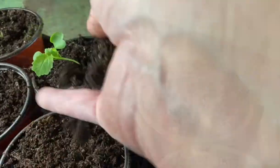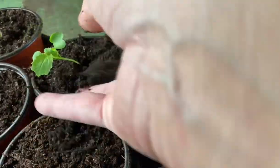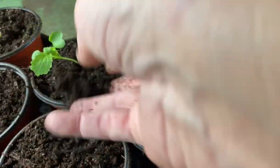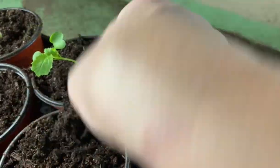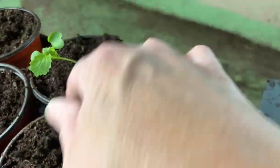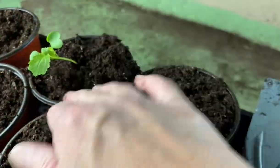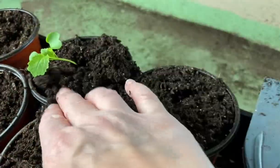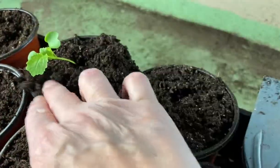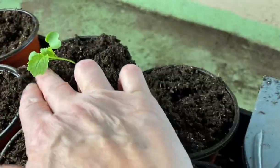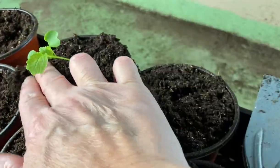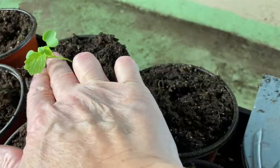Perfect.